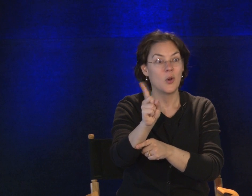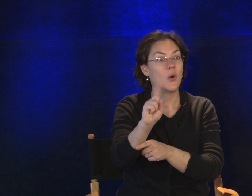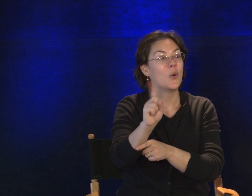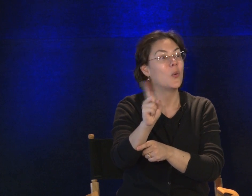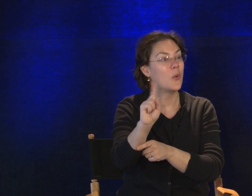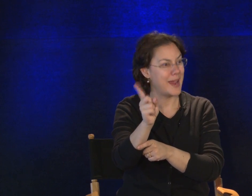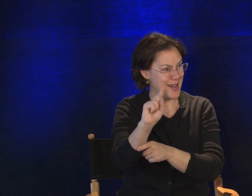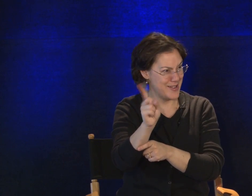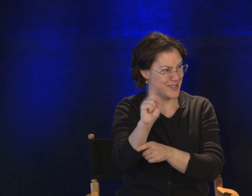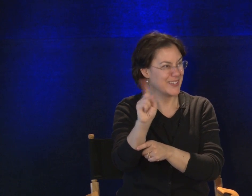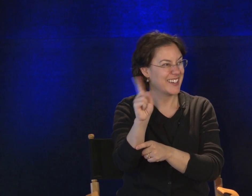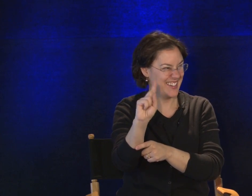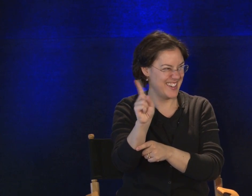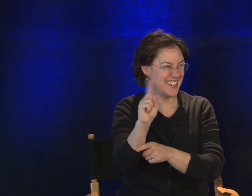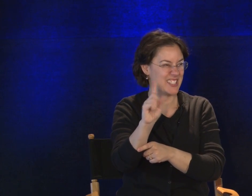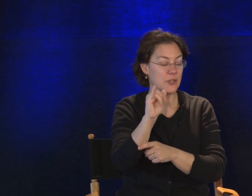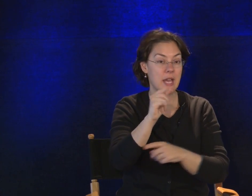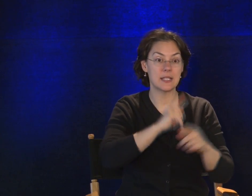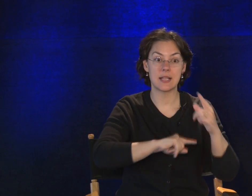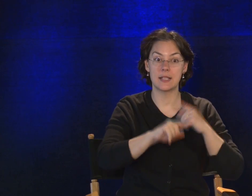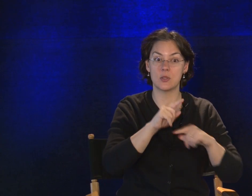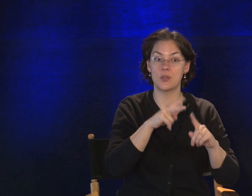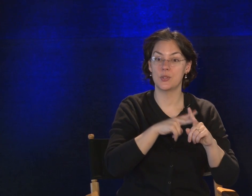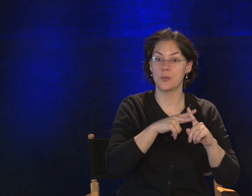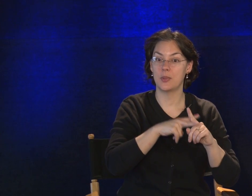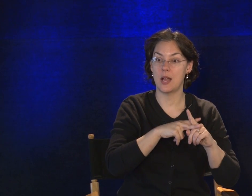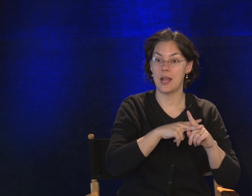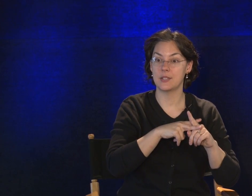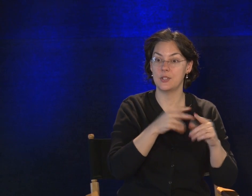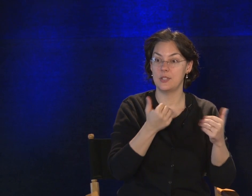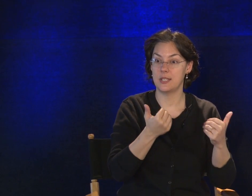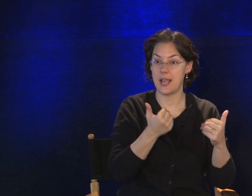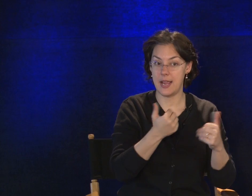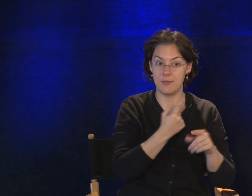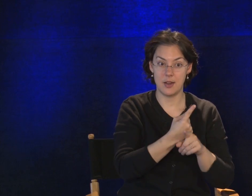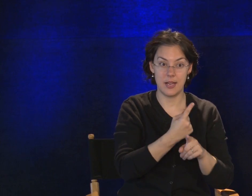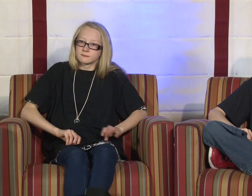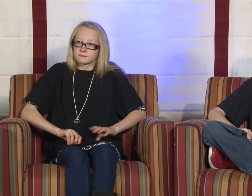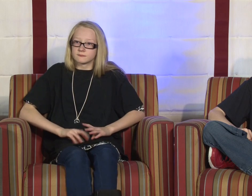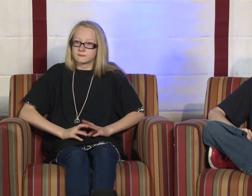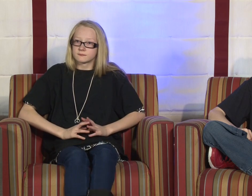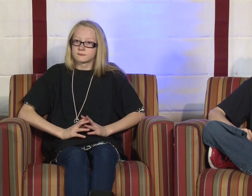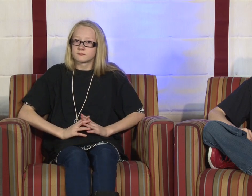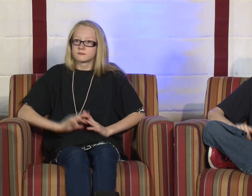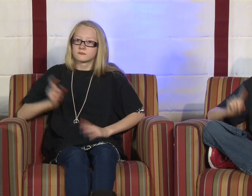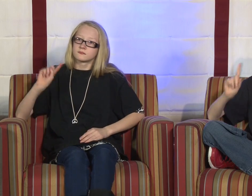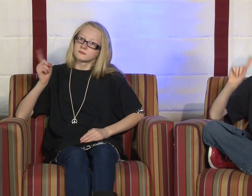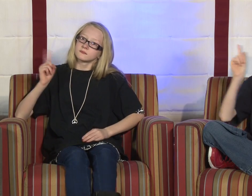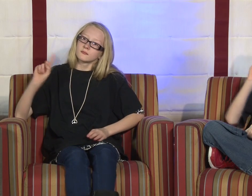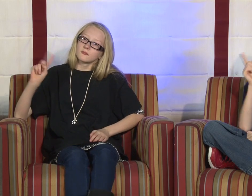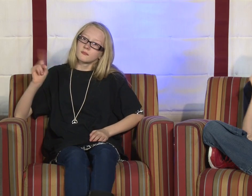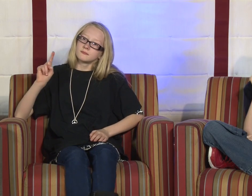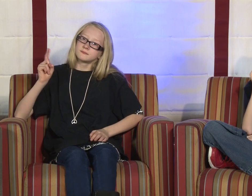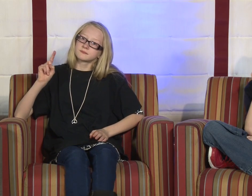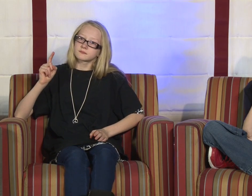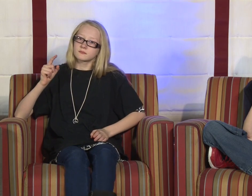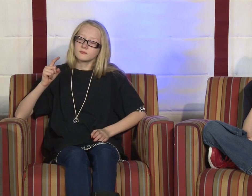Where. Good. So, that sign is going to apply to today, right? Where is the library?